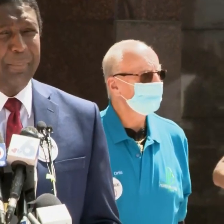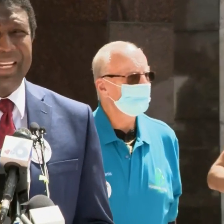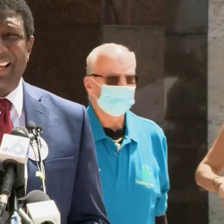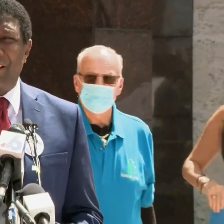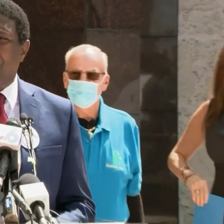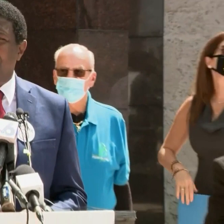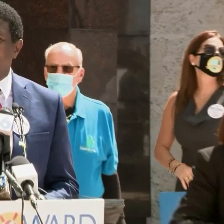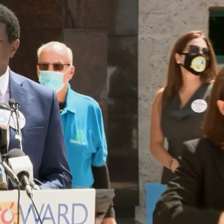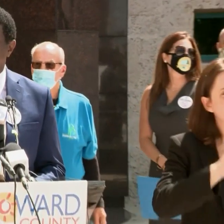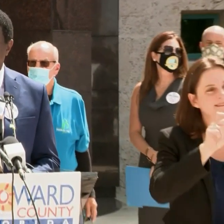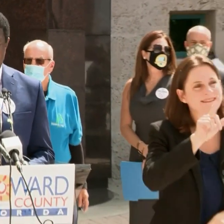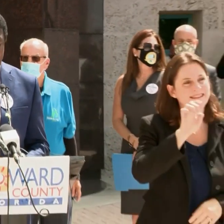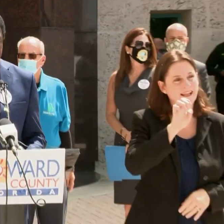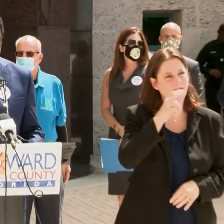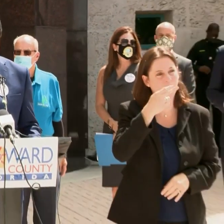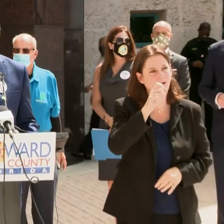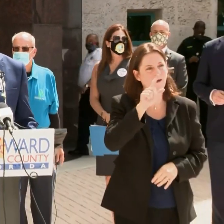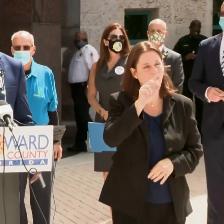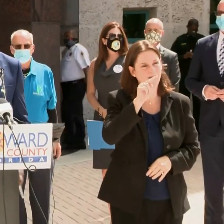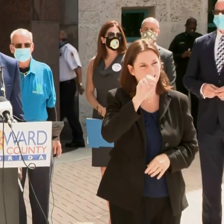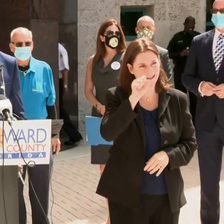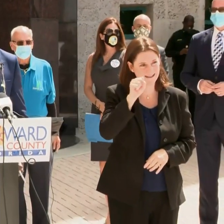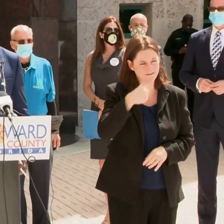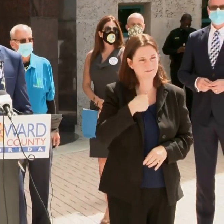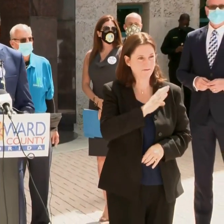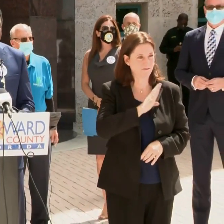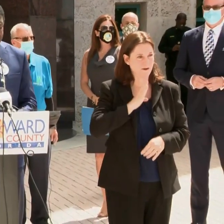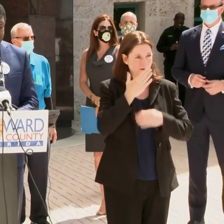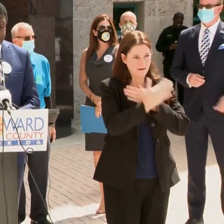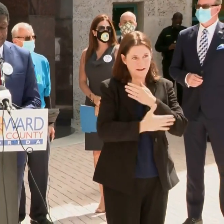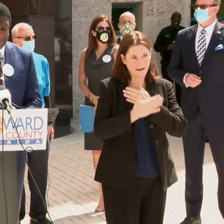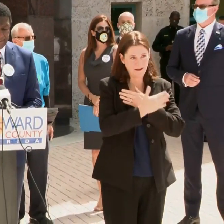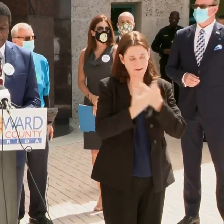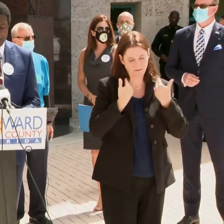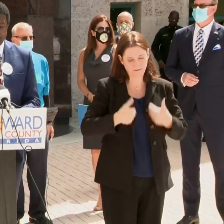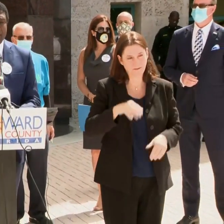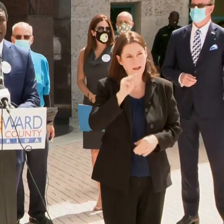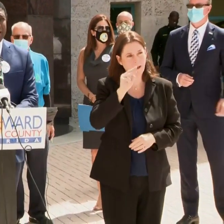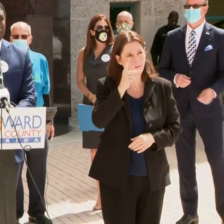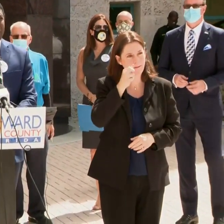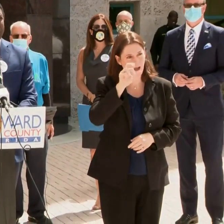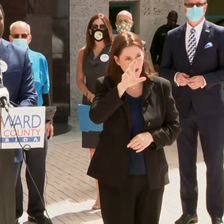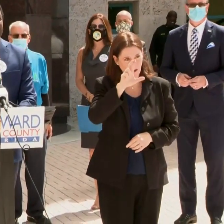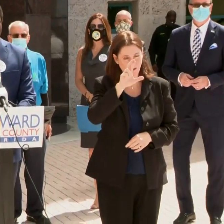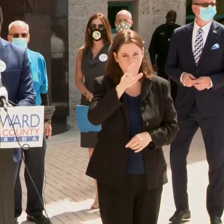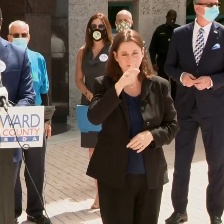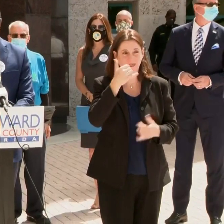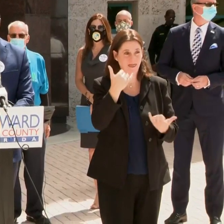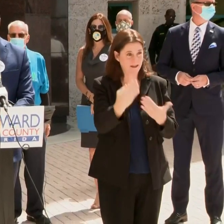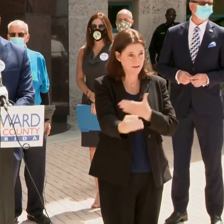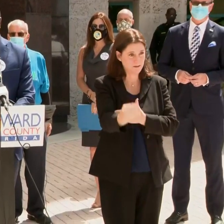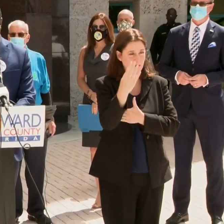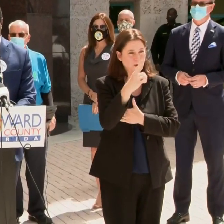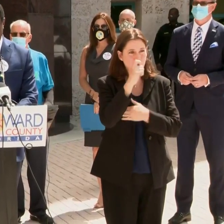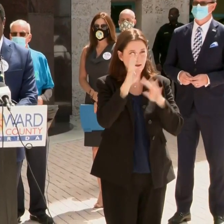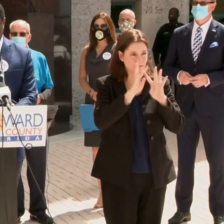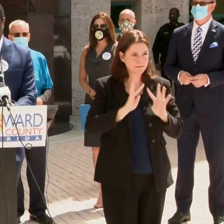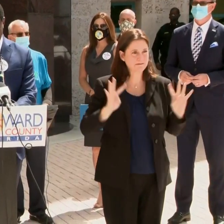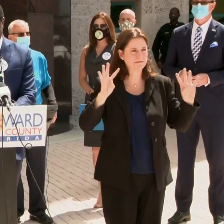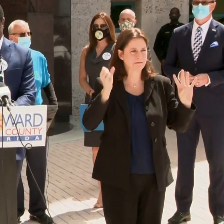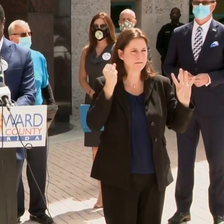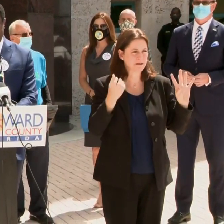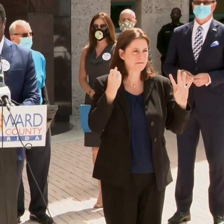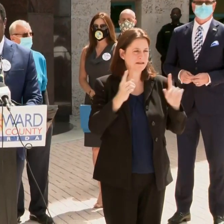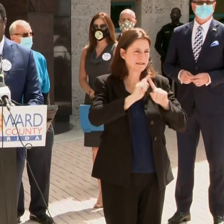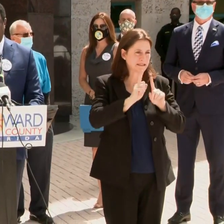I'm Dale Holness, Broad County's mayor. And joining me this morning is mayors from several